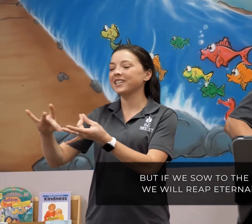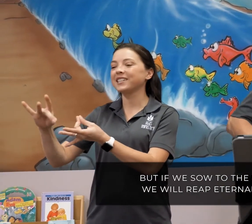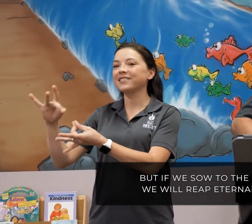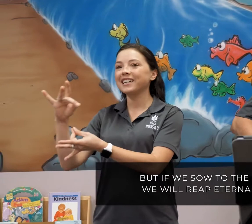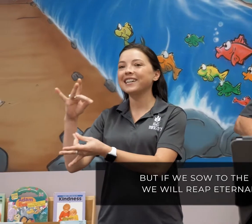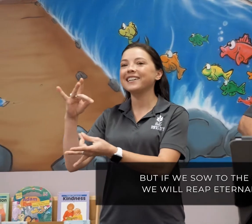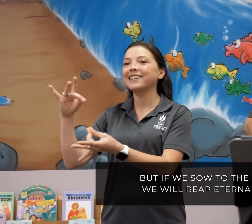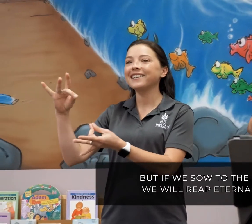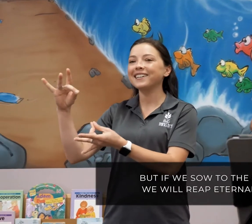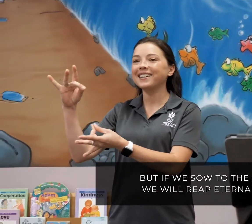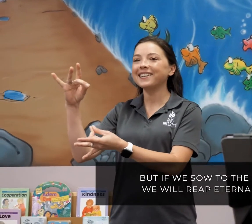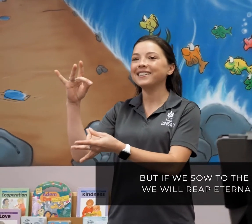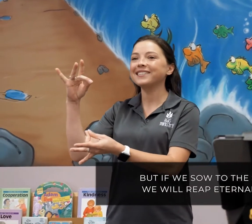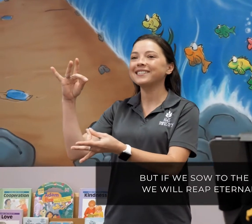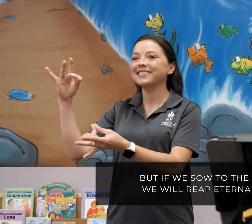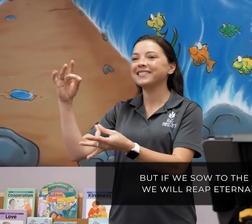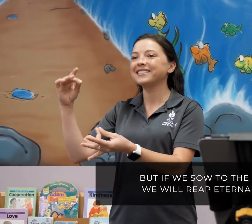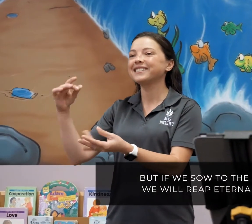the Spirit,